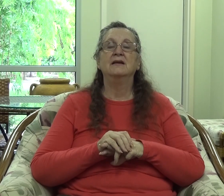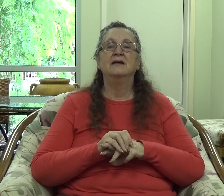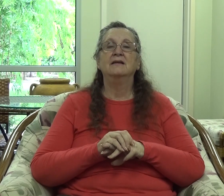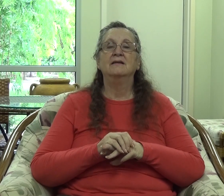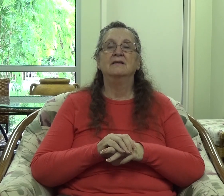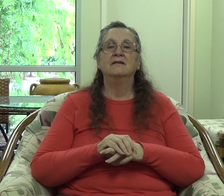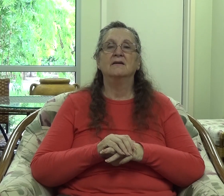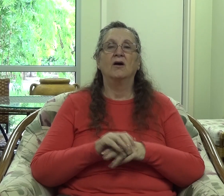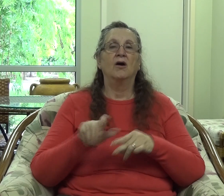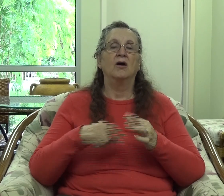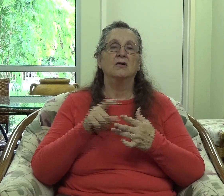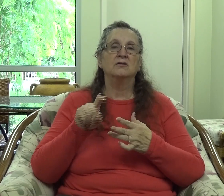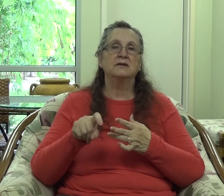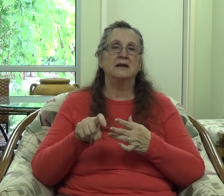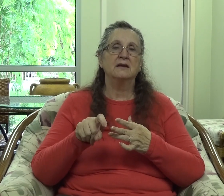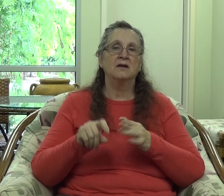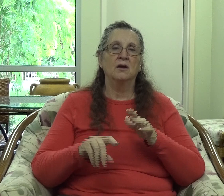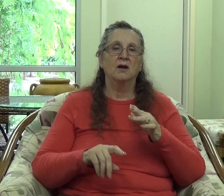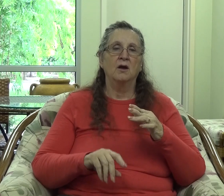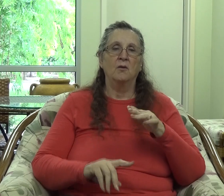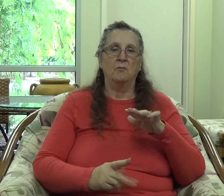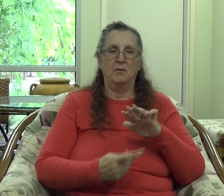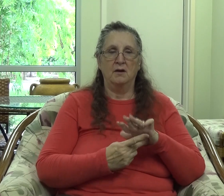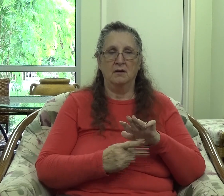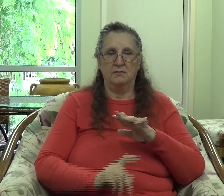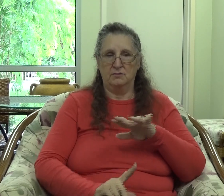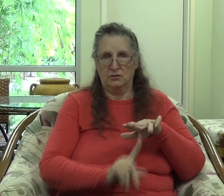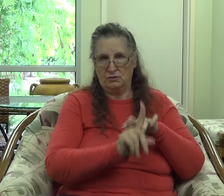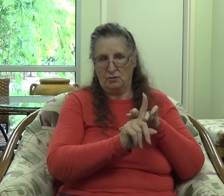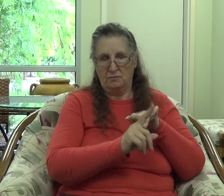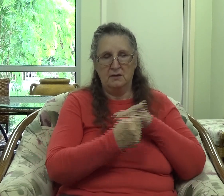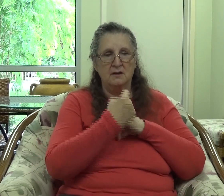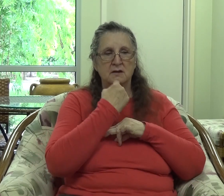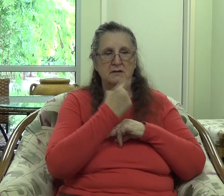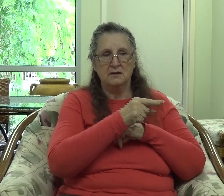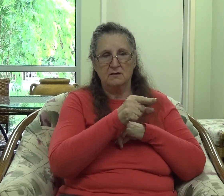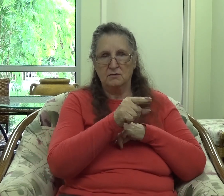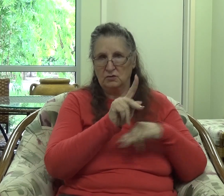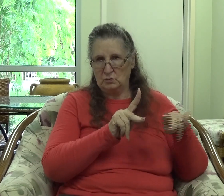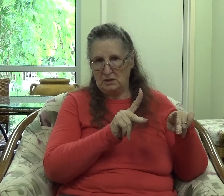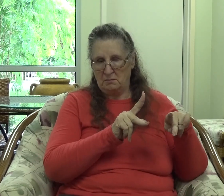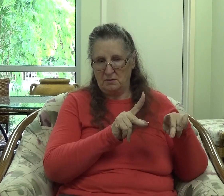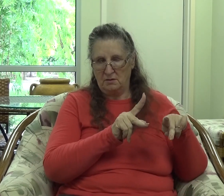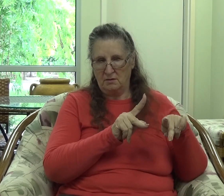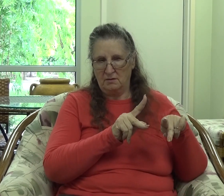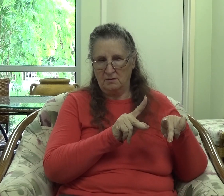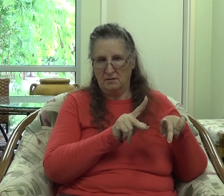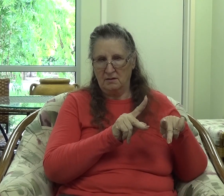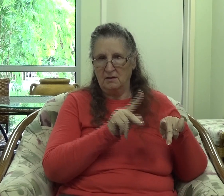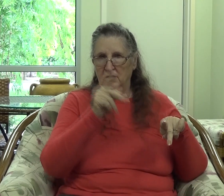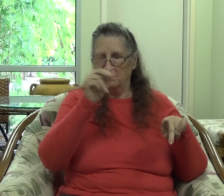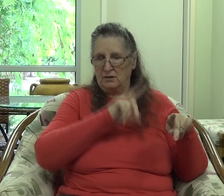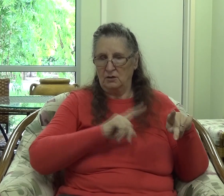took was for Paul to show up and to tell those that the Lord put in his path about Jesus.